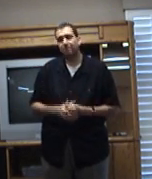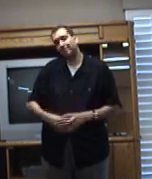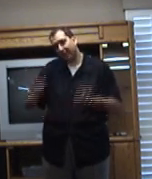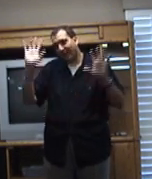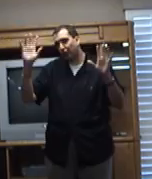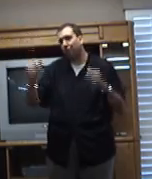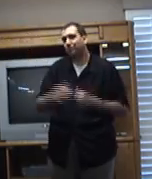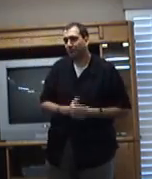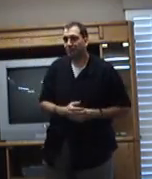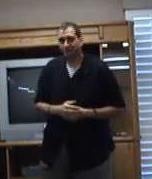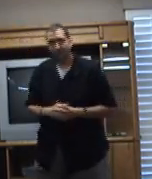well. Thank you.